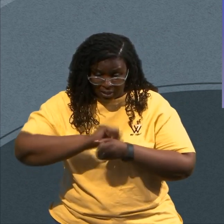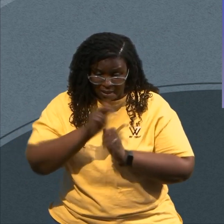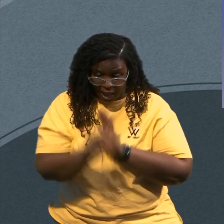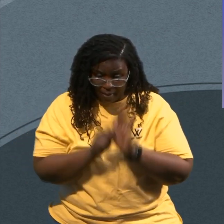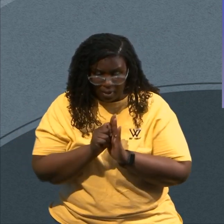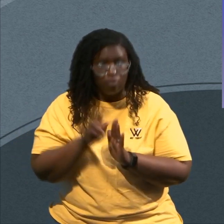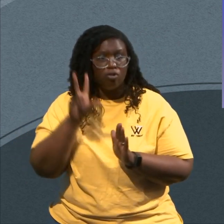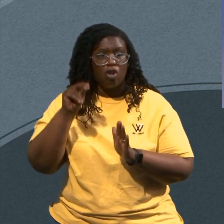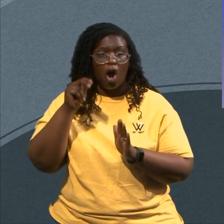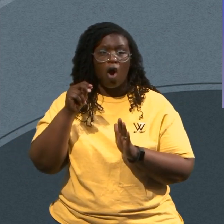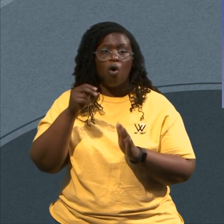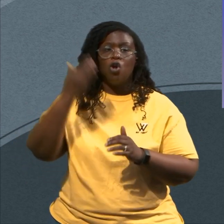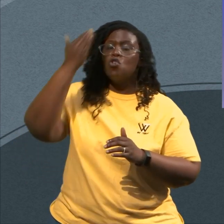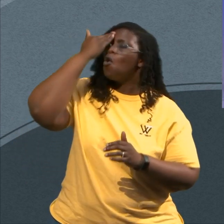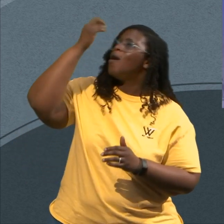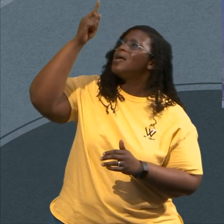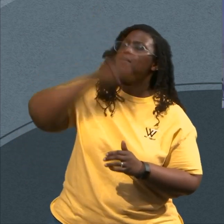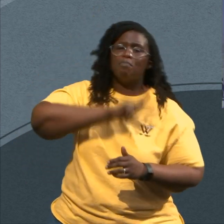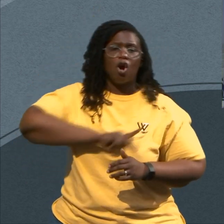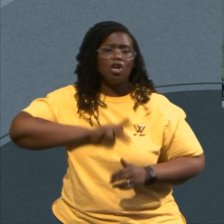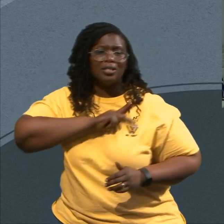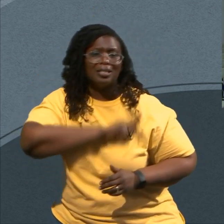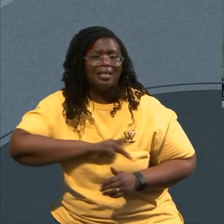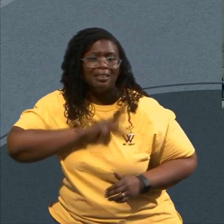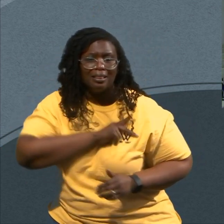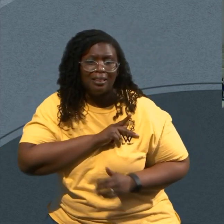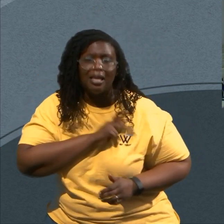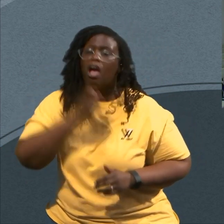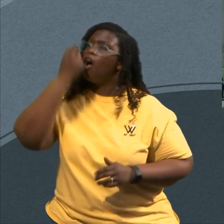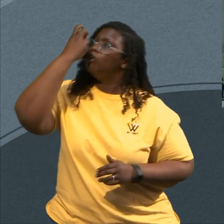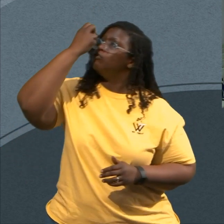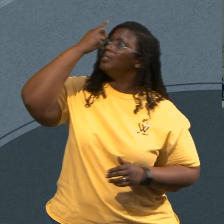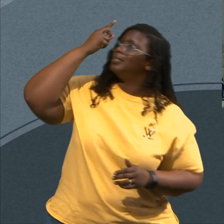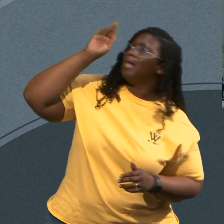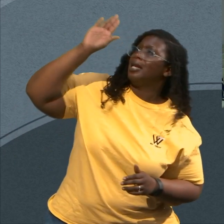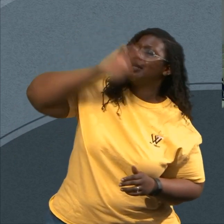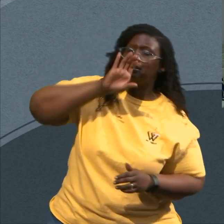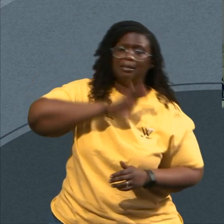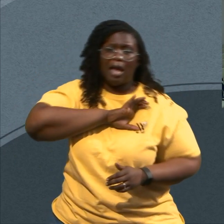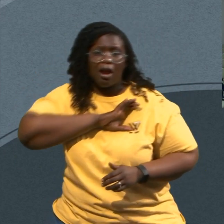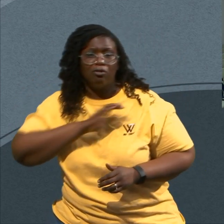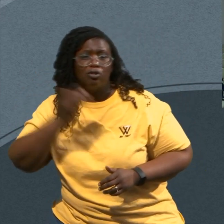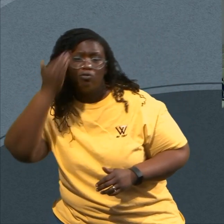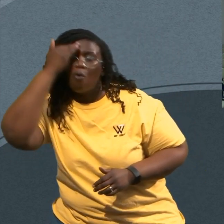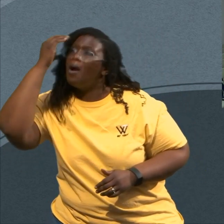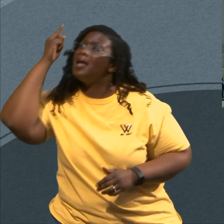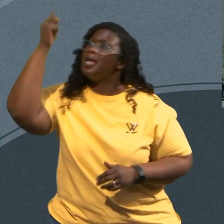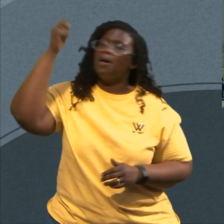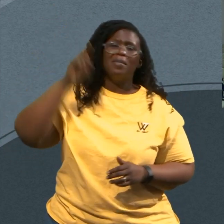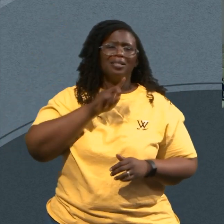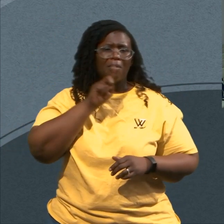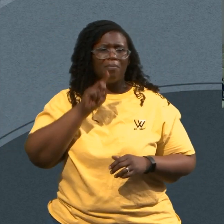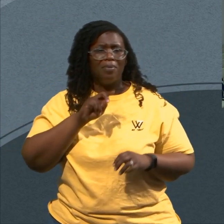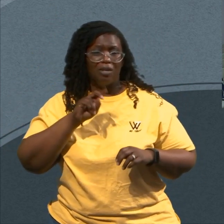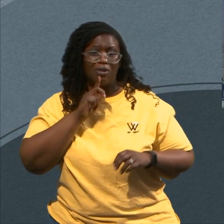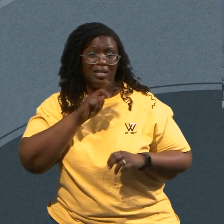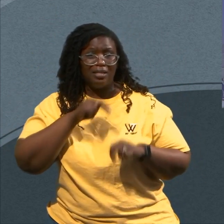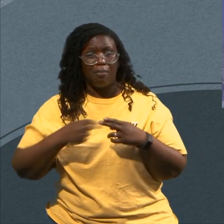Me Personally Having A Revelation Of Who God Is It's A Heart Issue And I Gotta Get To A Point Oh